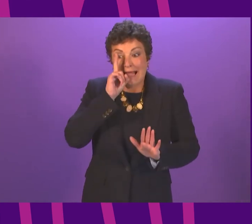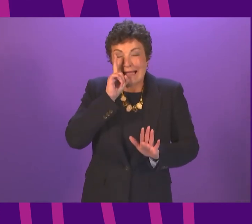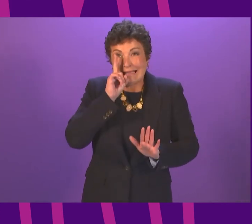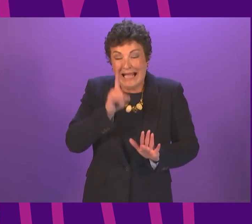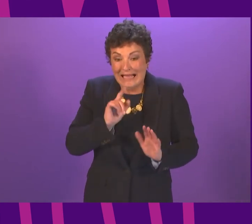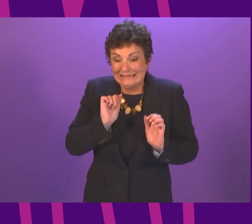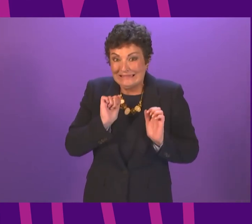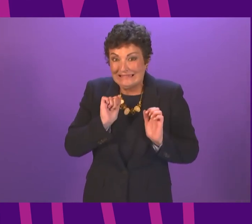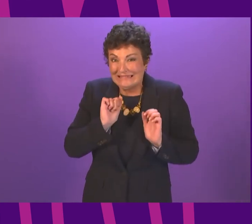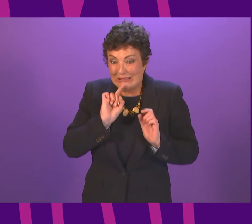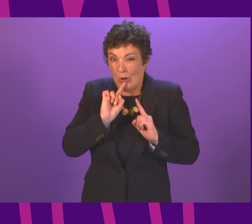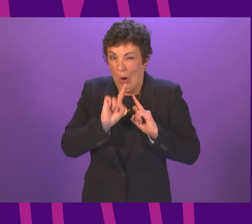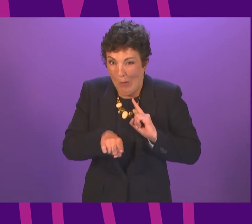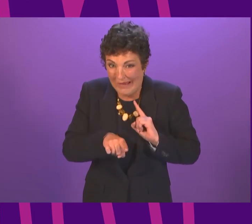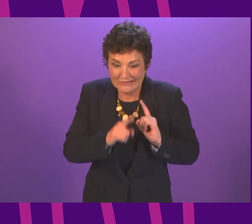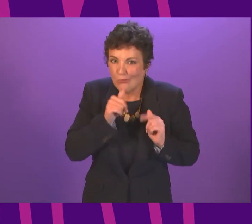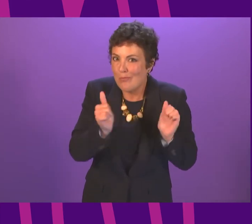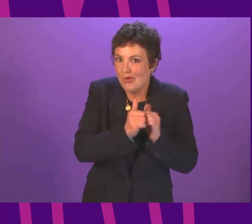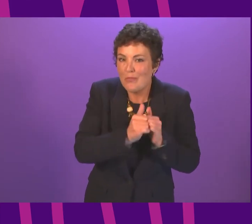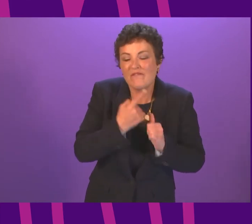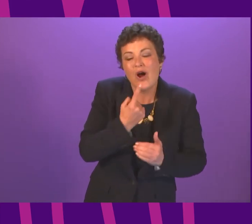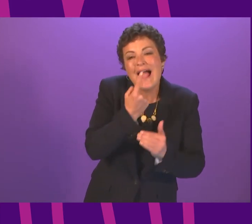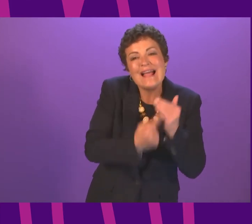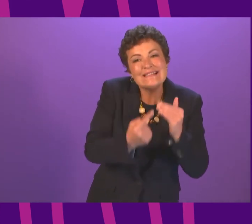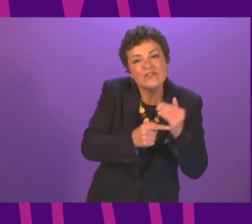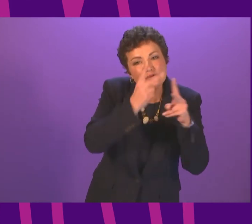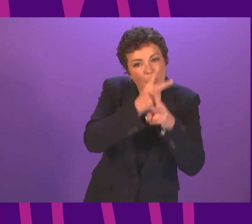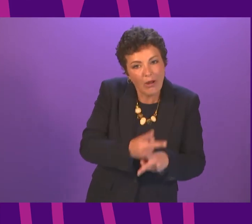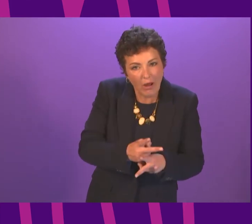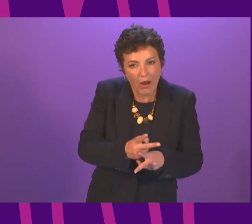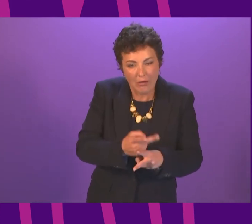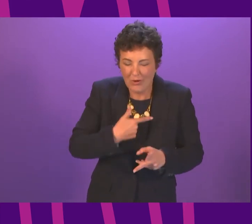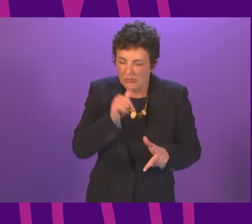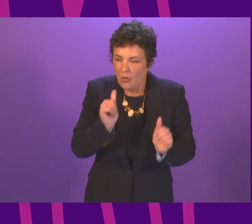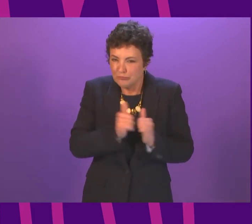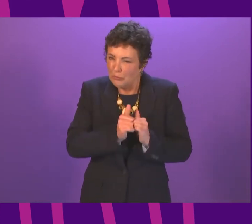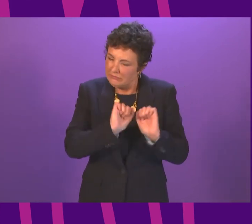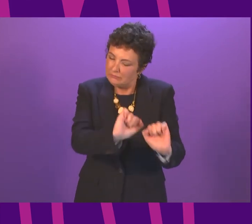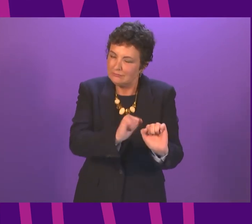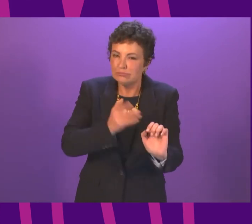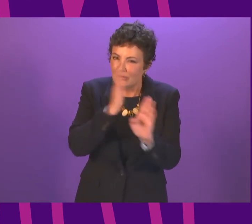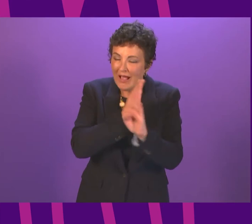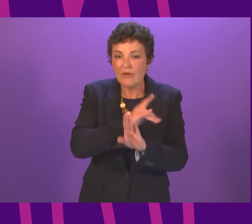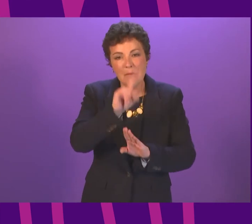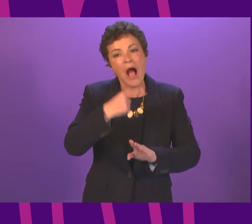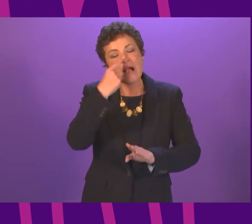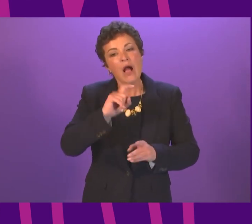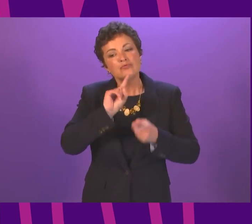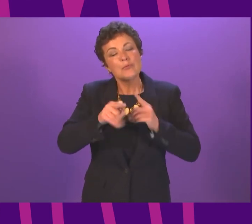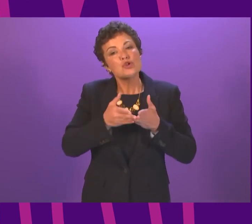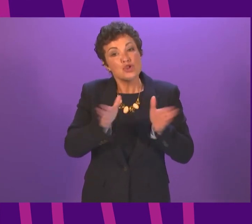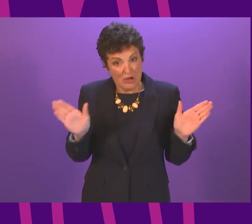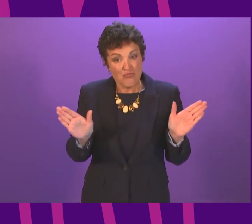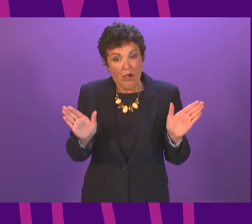comment on any individual's care, but I will seek to answer the question as best I can in general terms. The expert